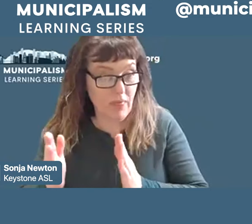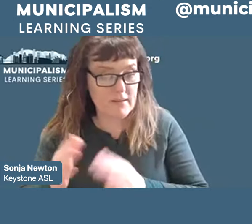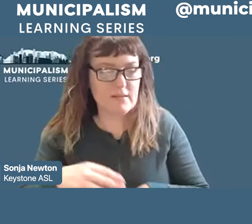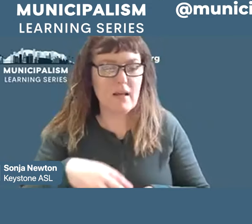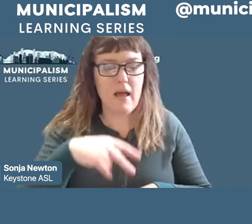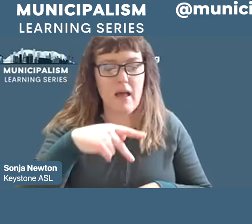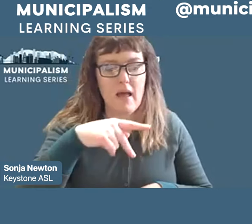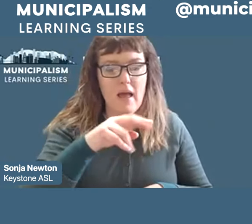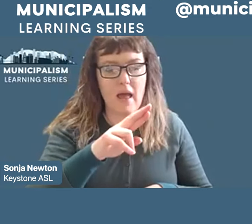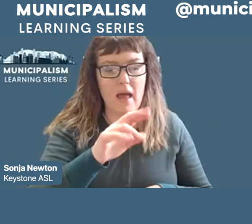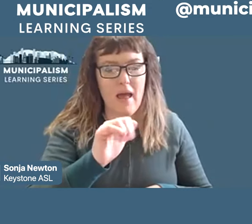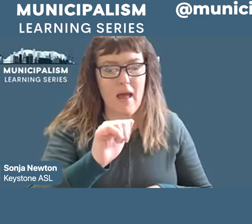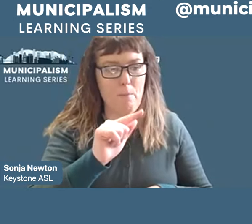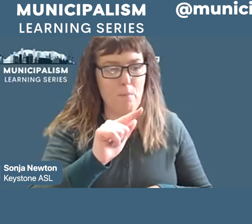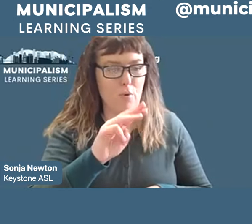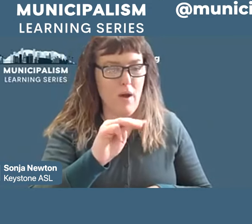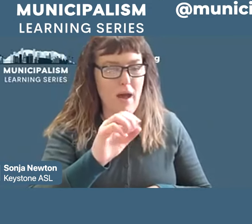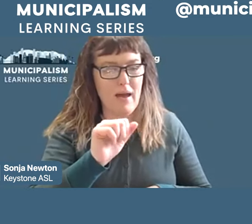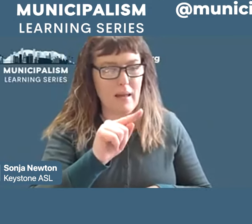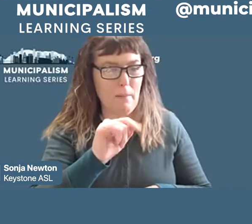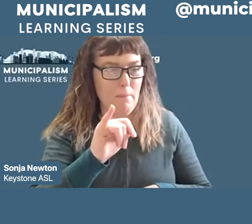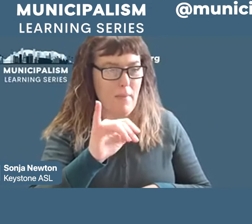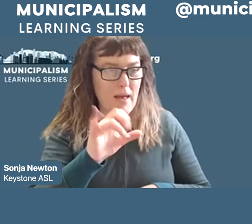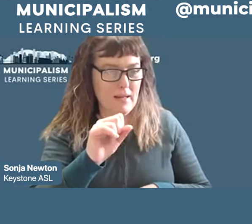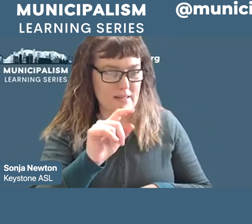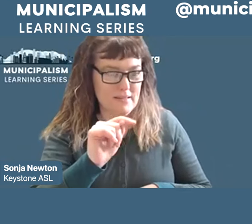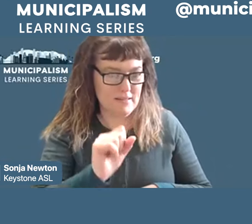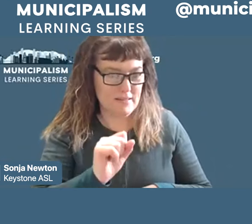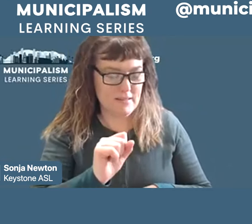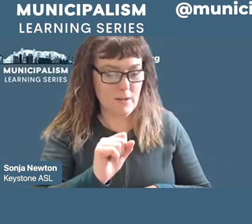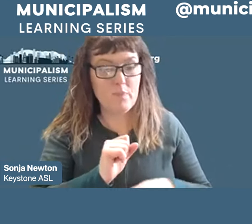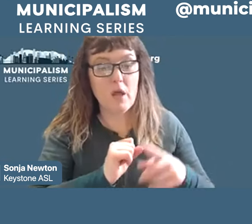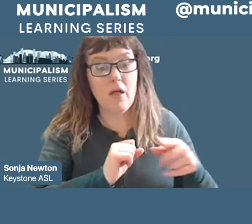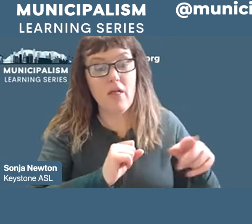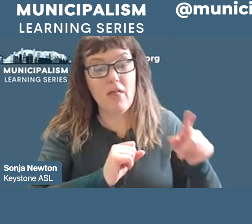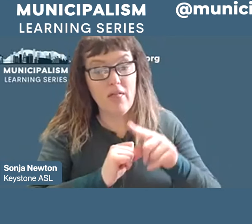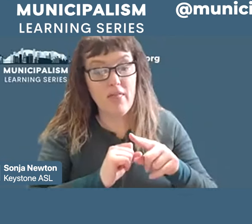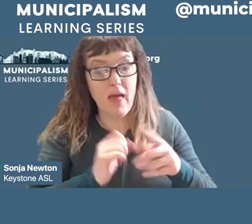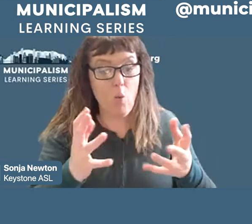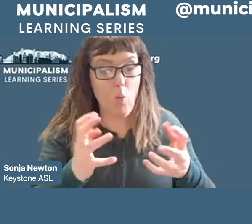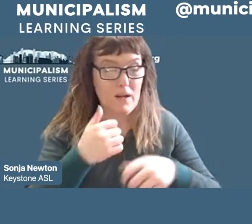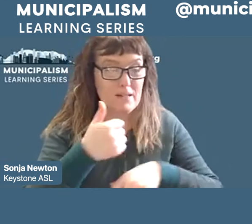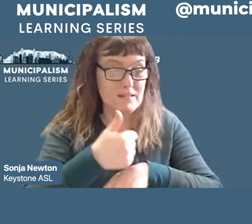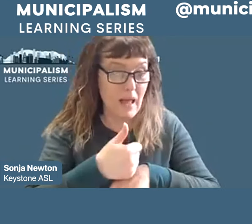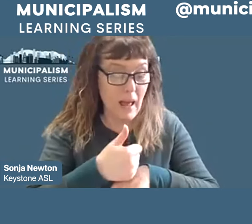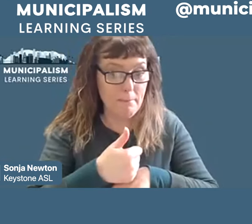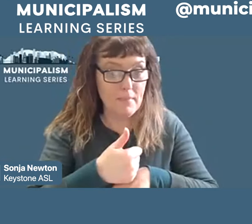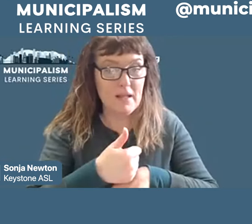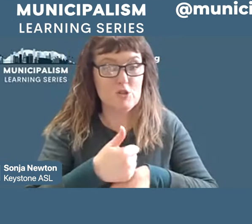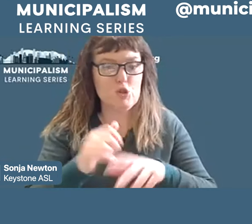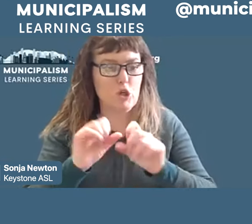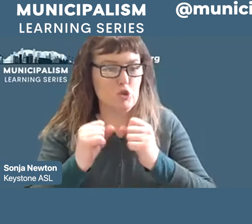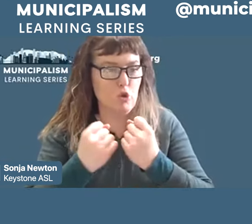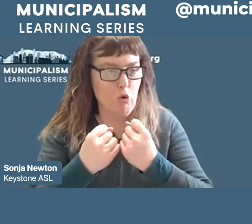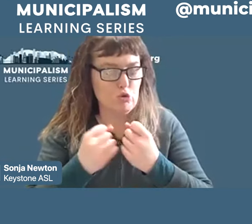1907, as socialists, we might still aspire to establish a socialist city where there will be bread